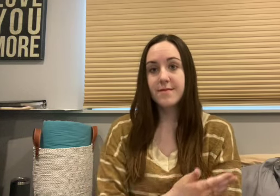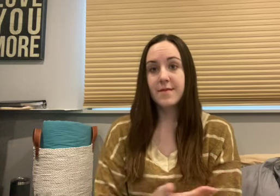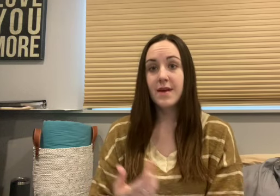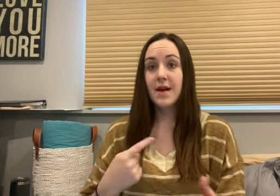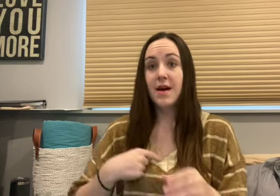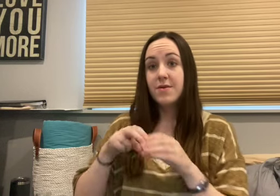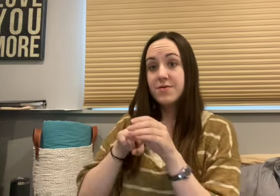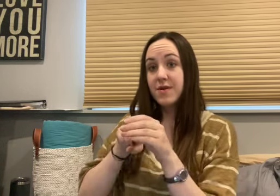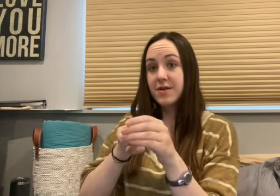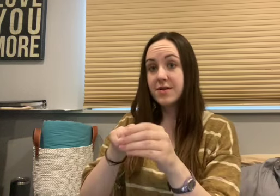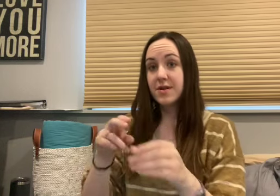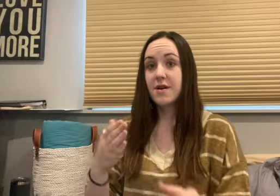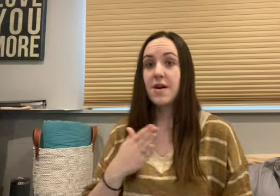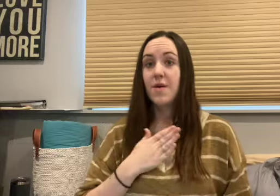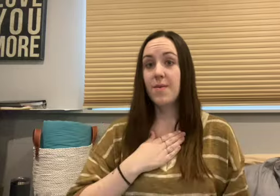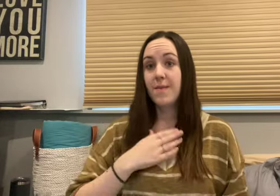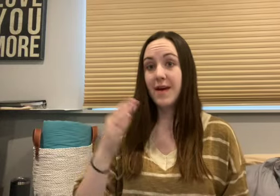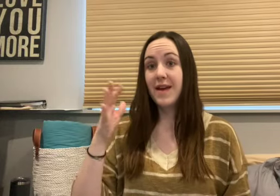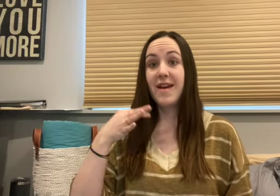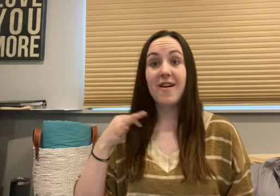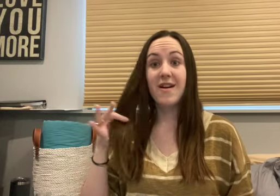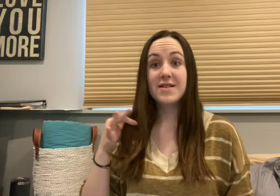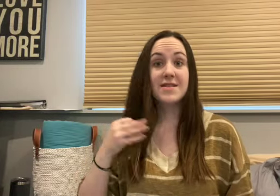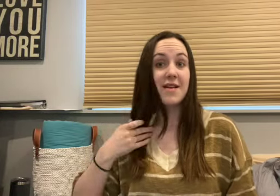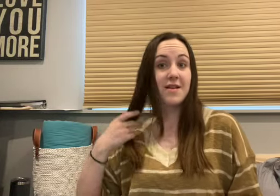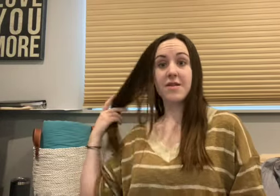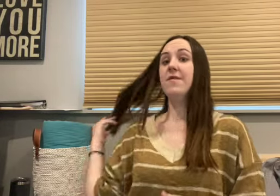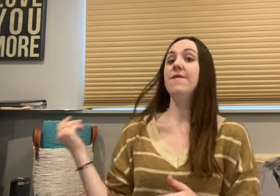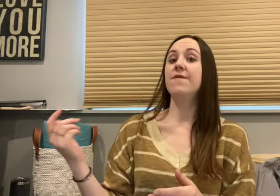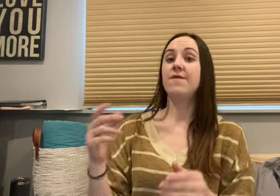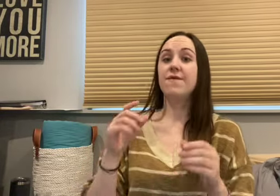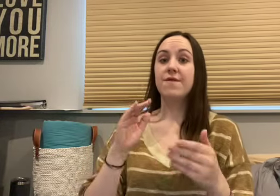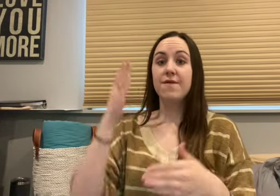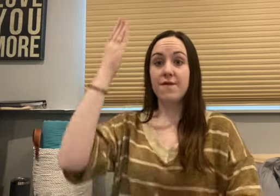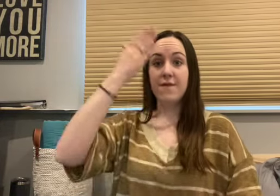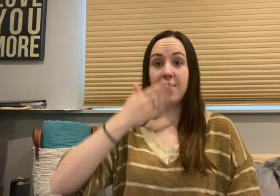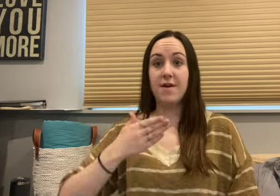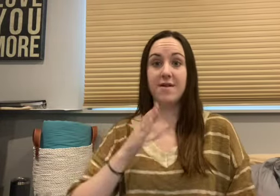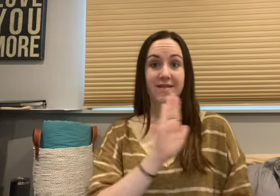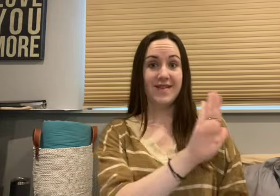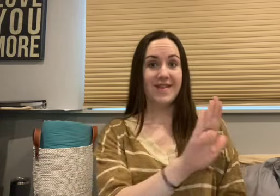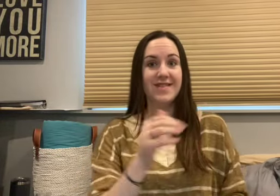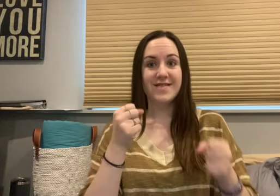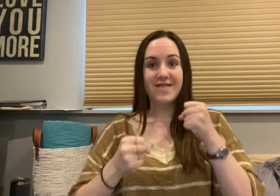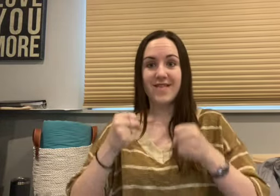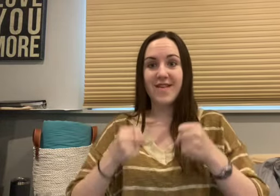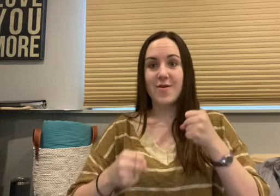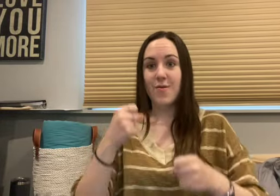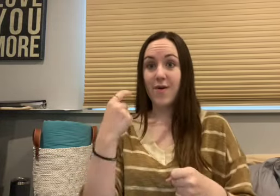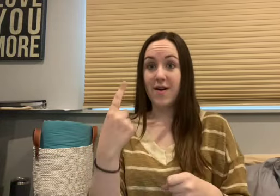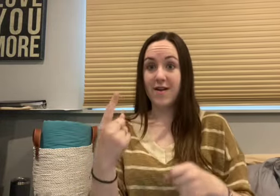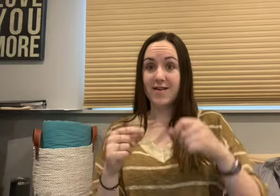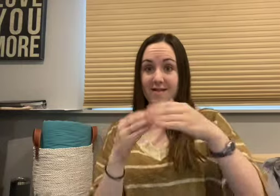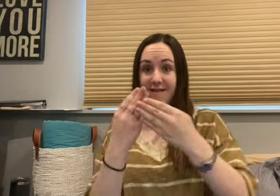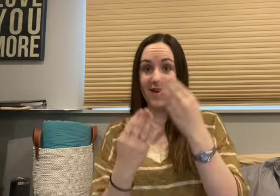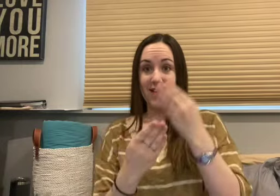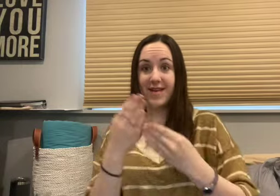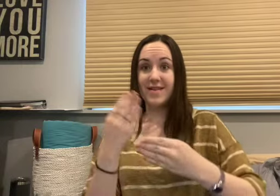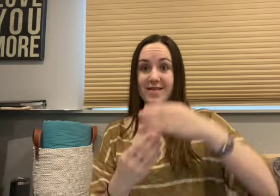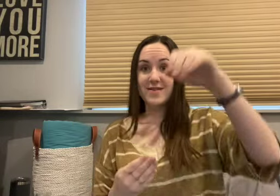I was right and shot down with my hair undone in the front seat of his car He's got a one hand veil on the steering